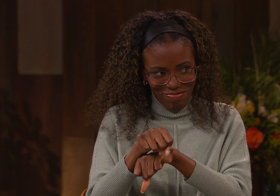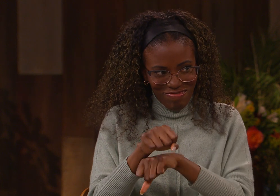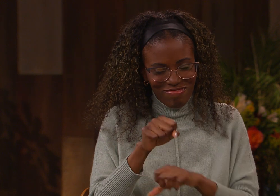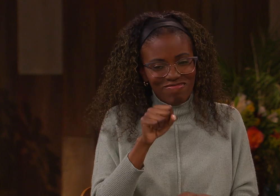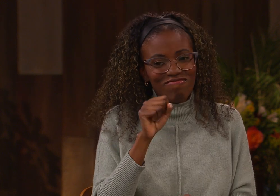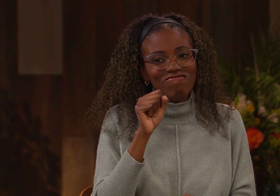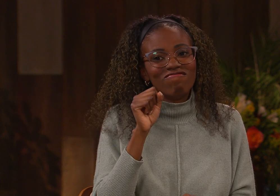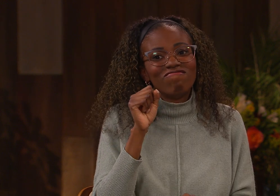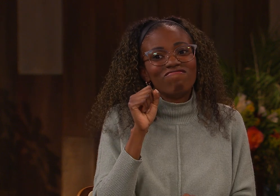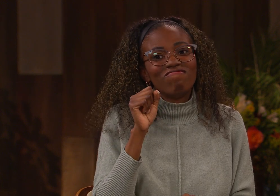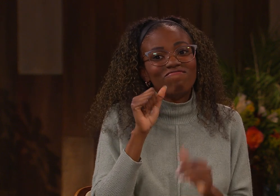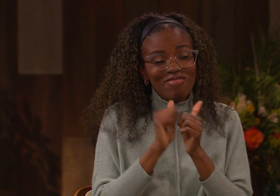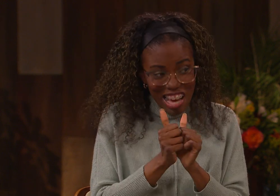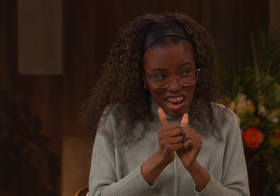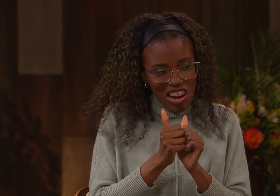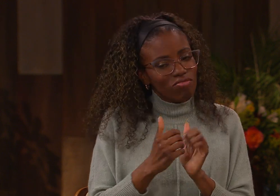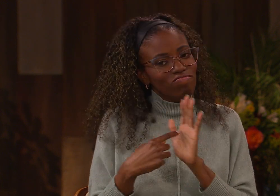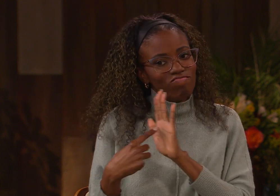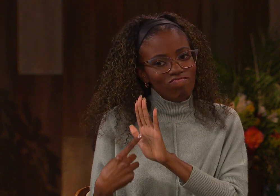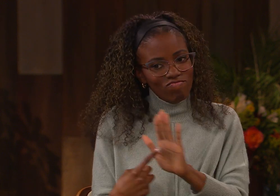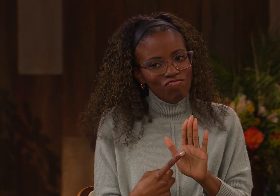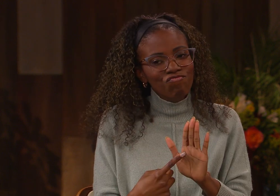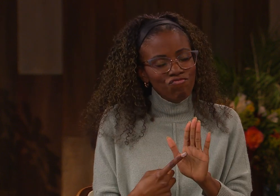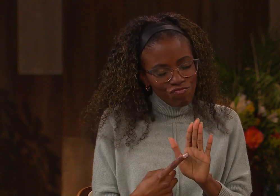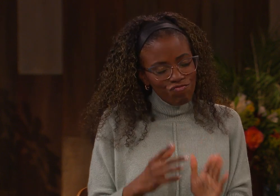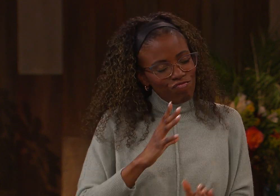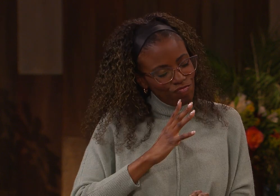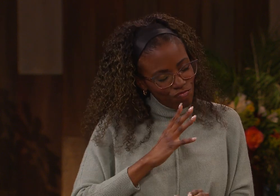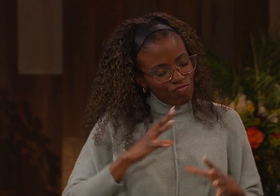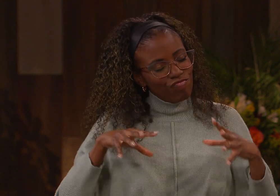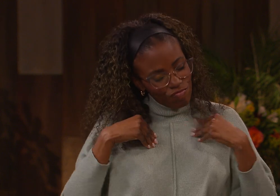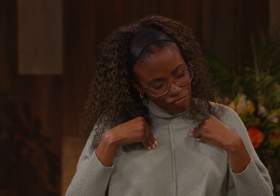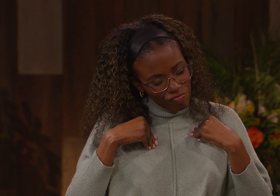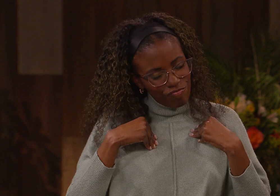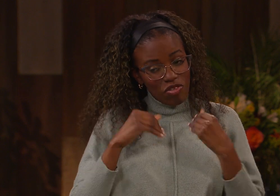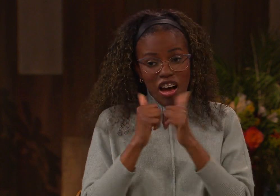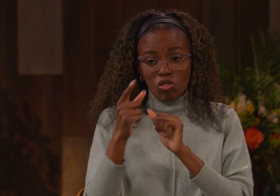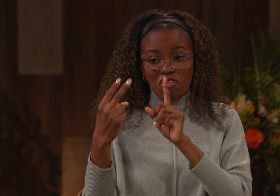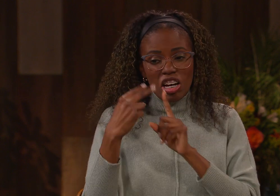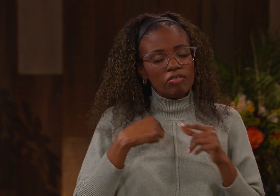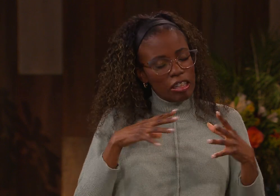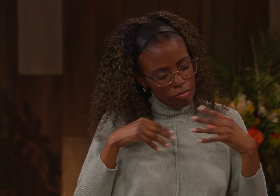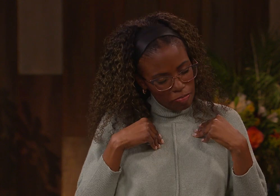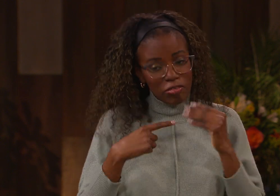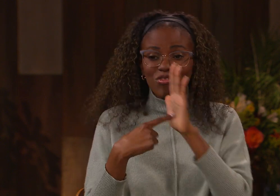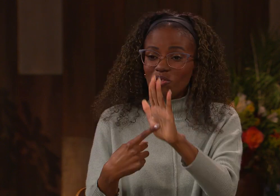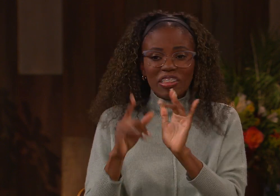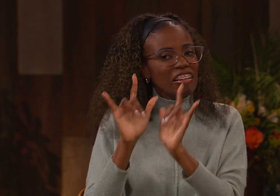that these are challenges, but I can overcome them and then become an example really helped me to view myself